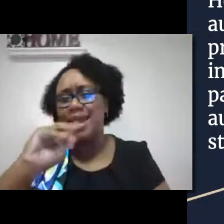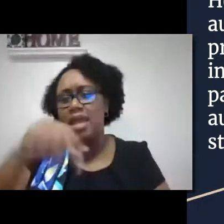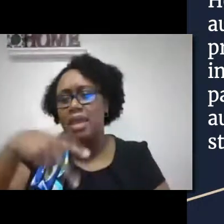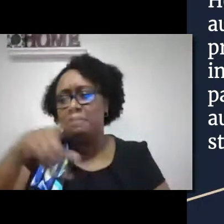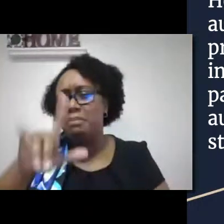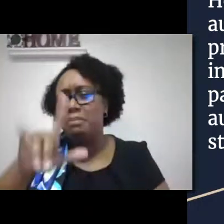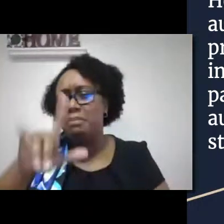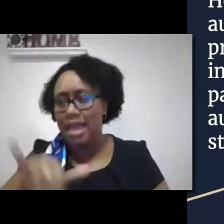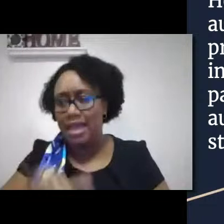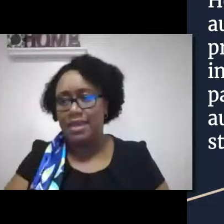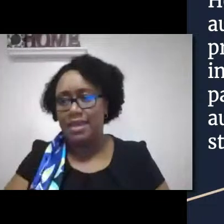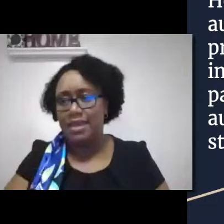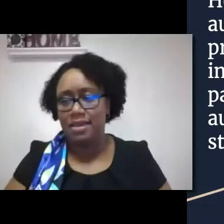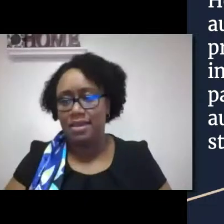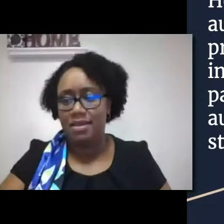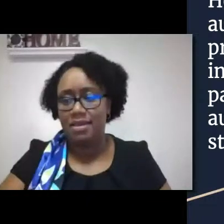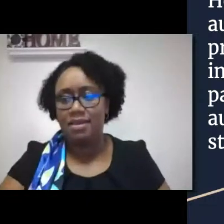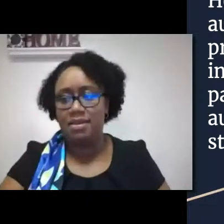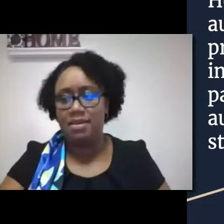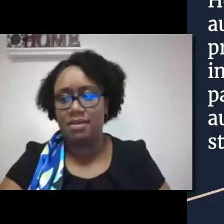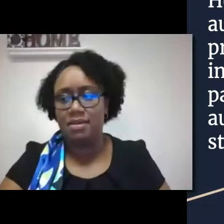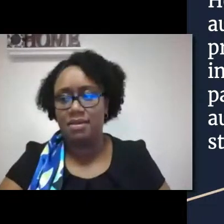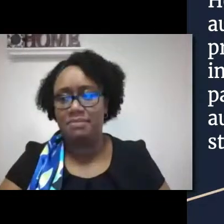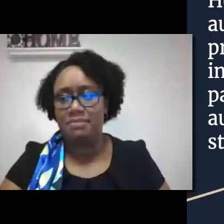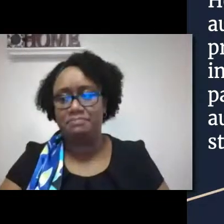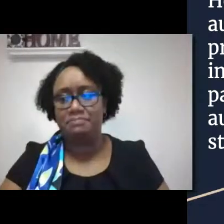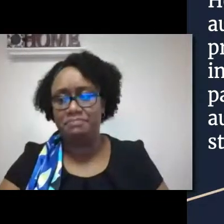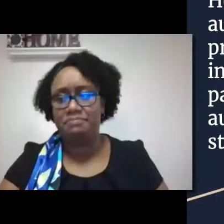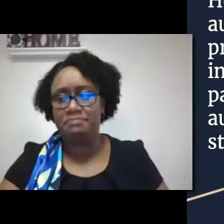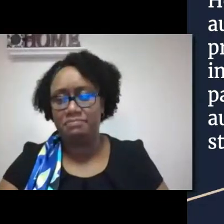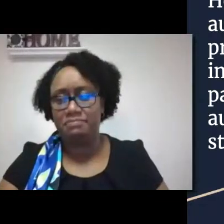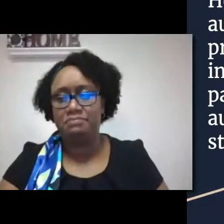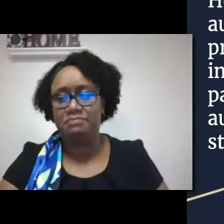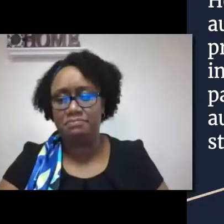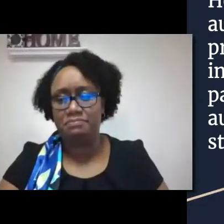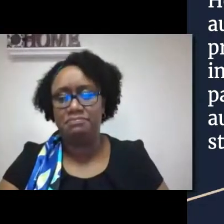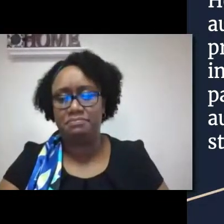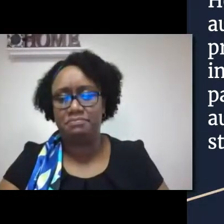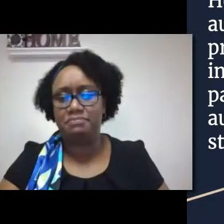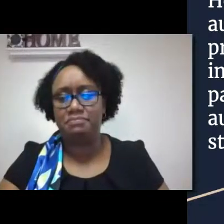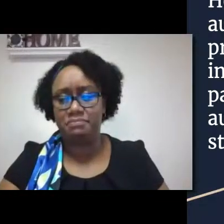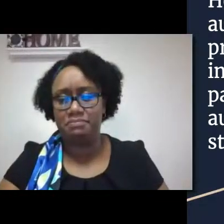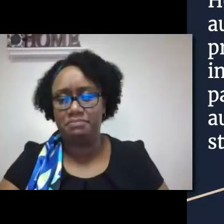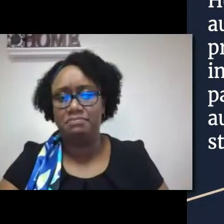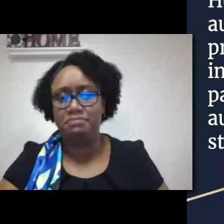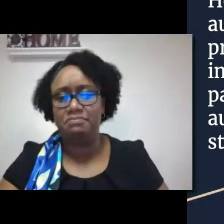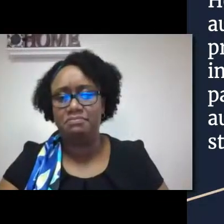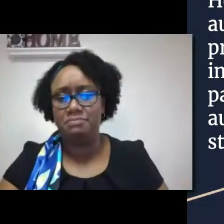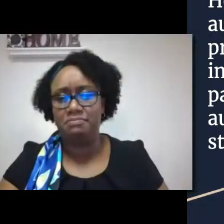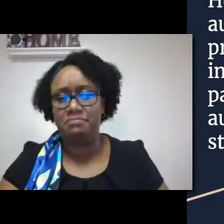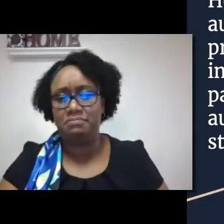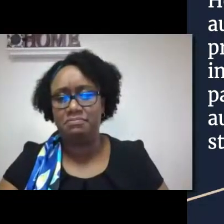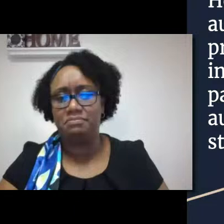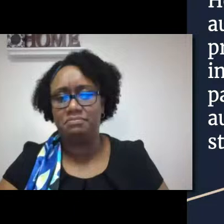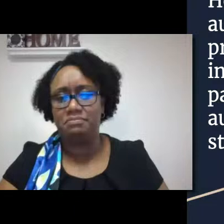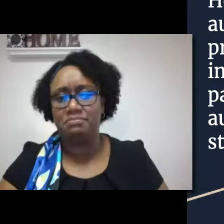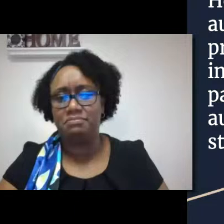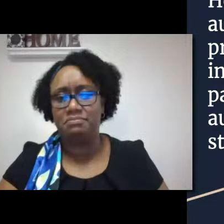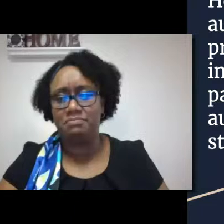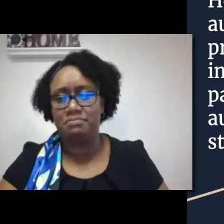Let me ask you, what do you think is wrong with that sentence? What does that statement imply?